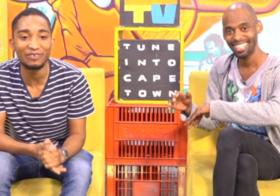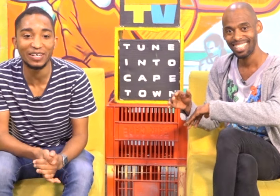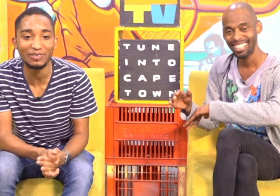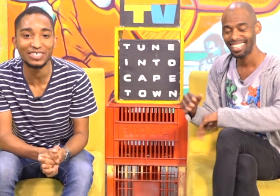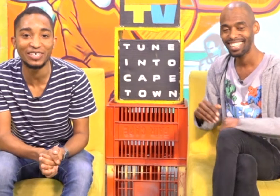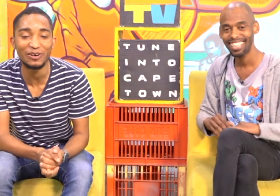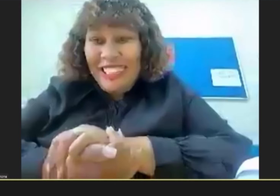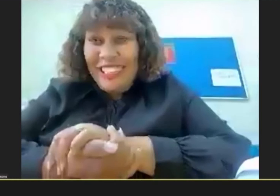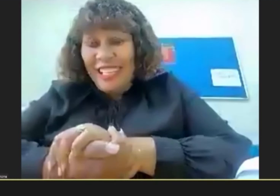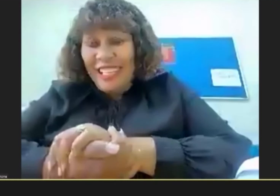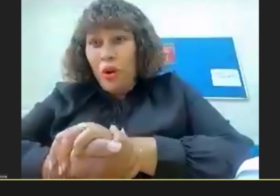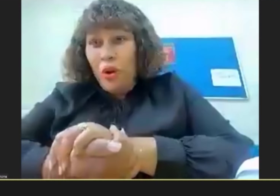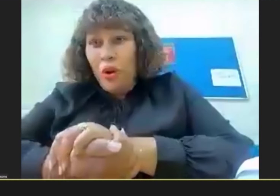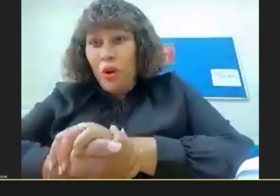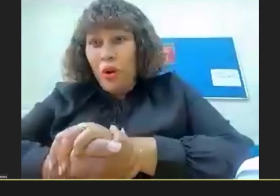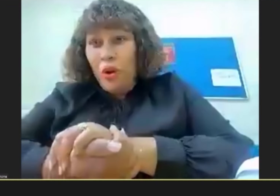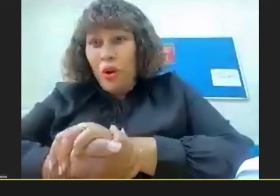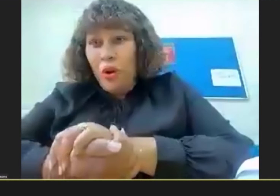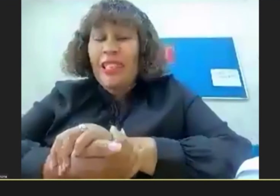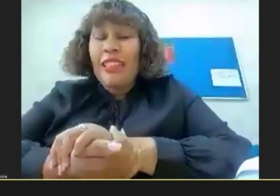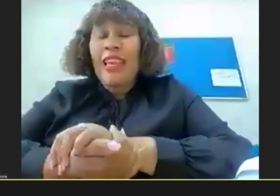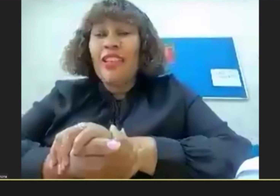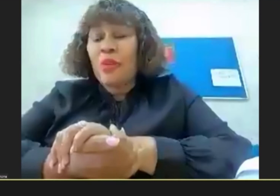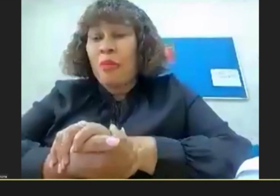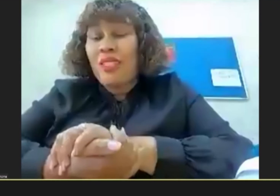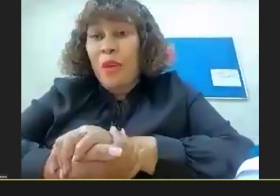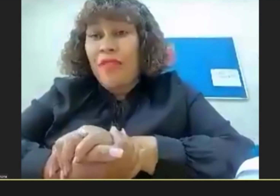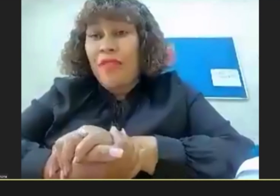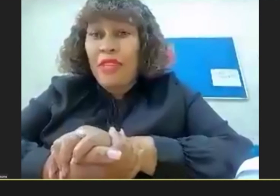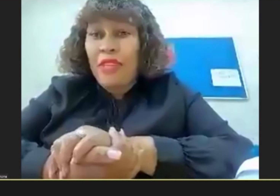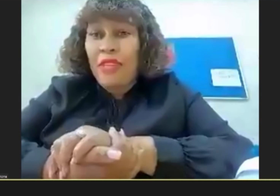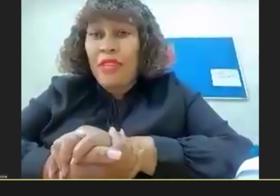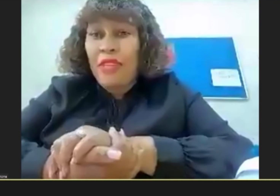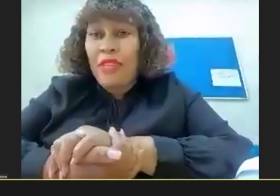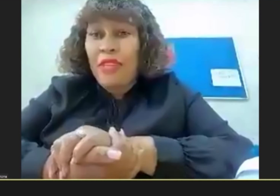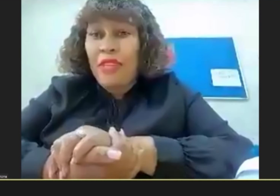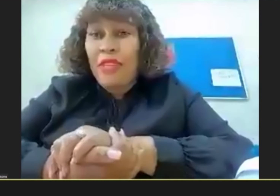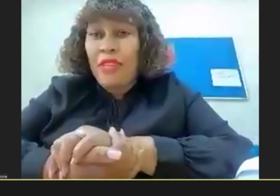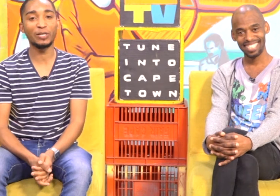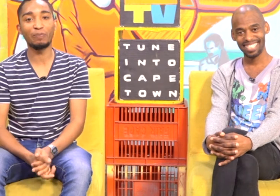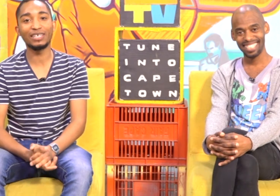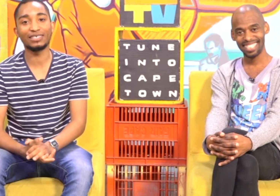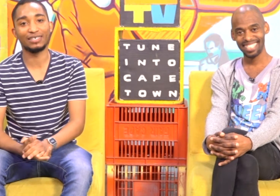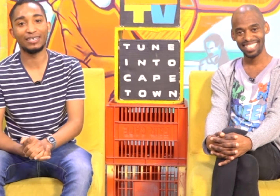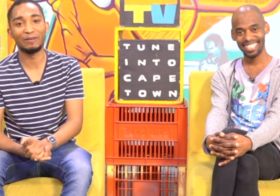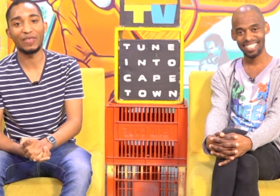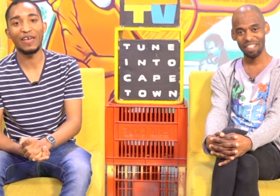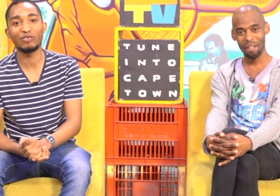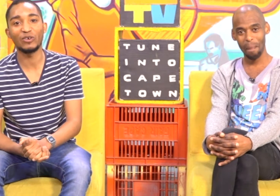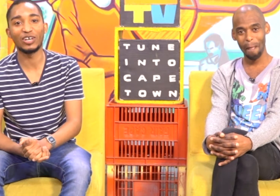Welcome to the show Hello Thank you so much for having me It's an absolute pleasure Having you on